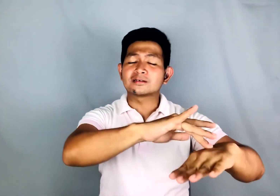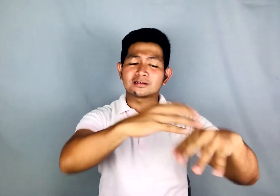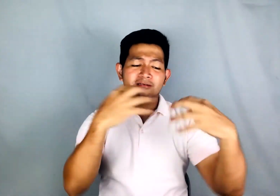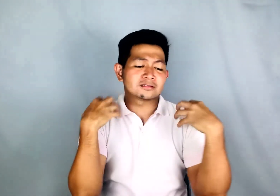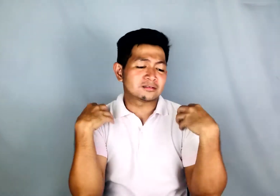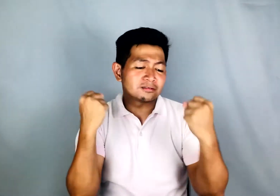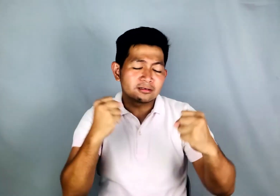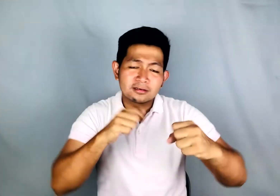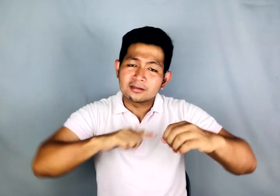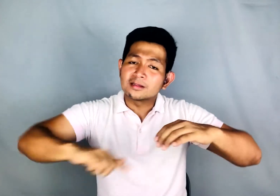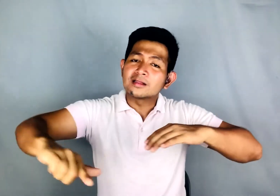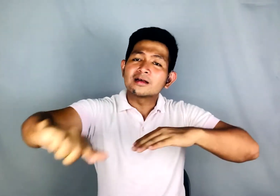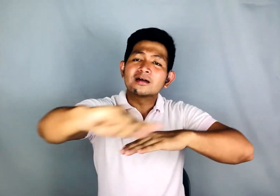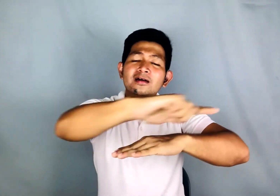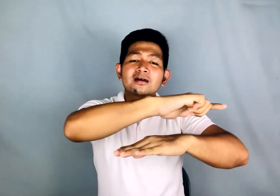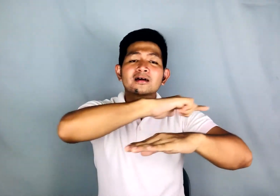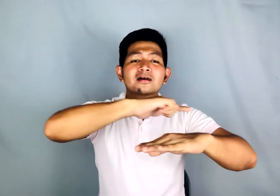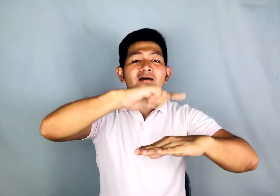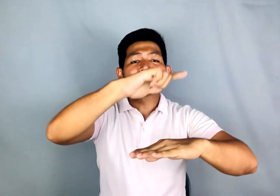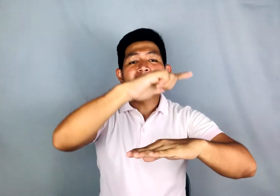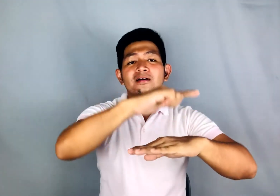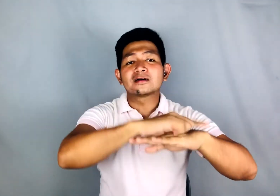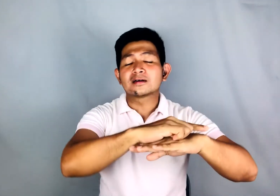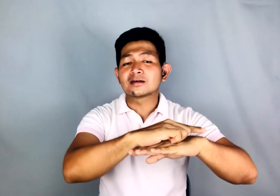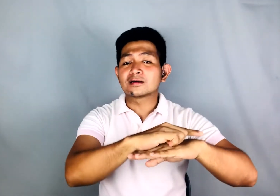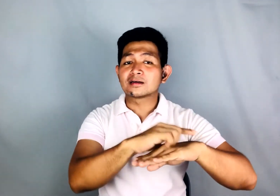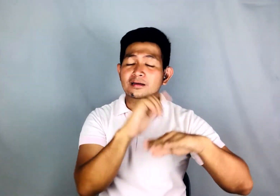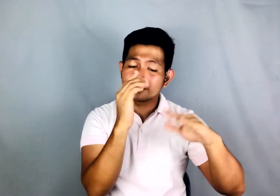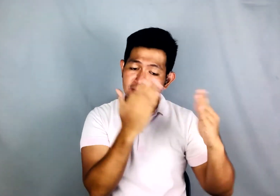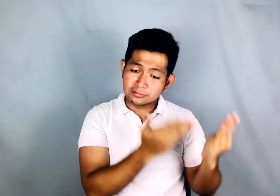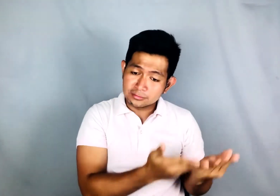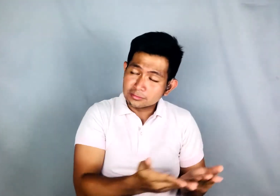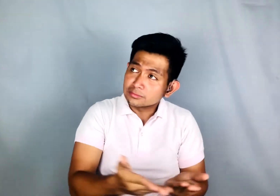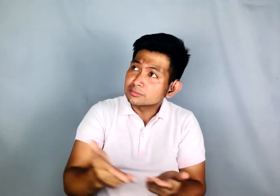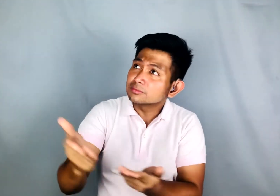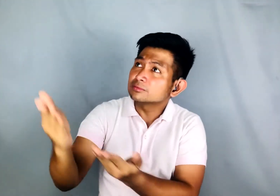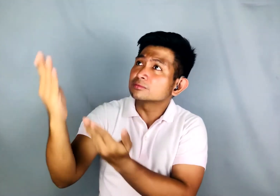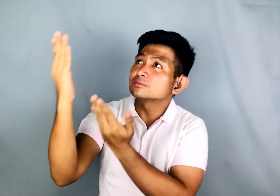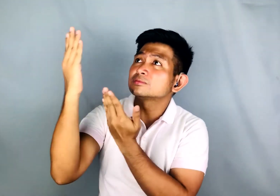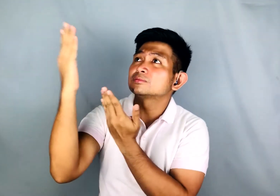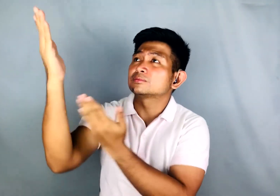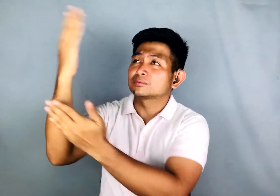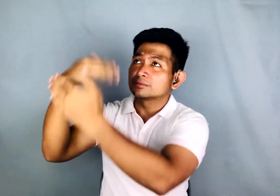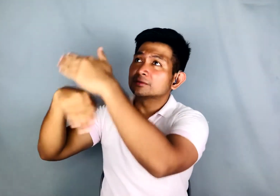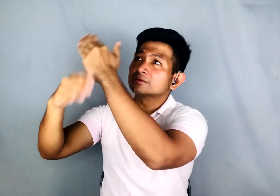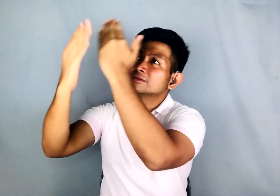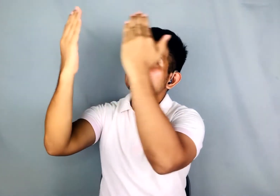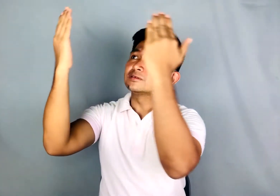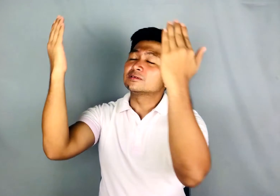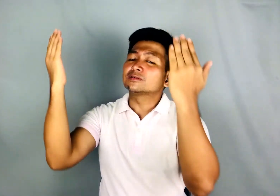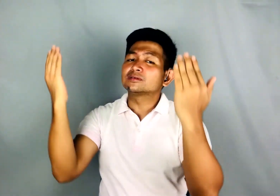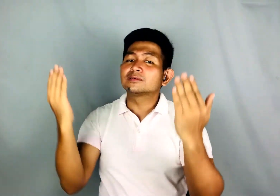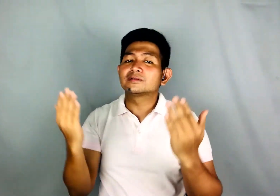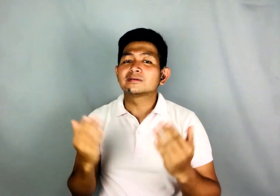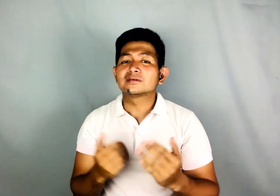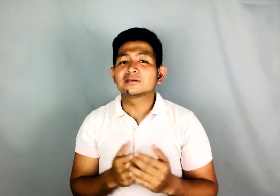to you Lord, heal our land,